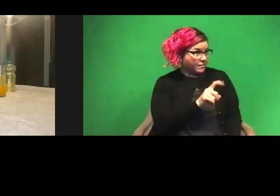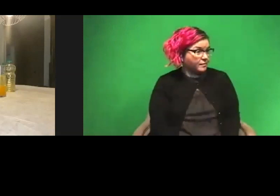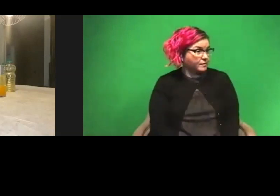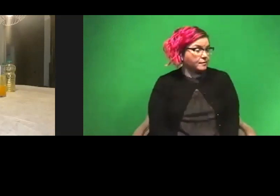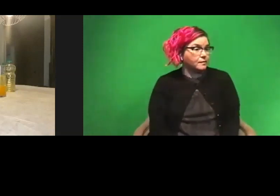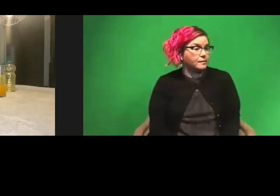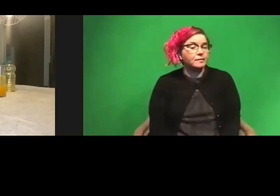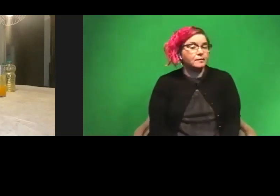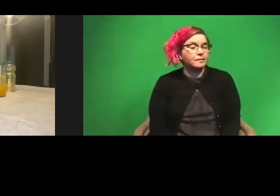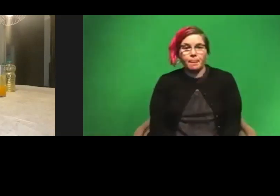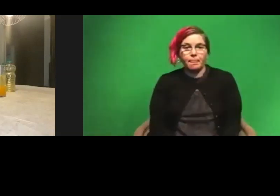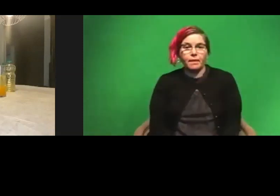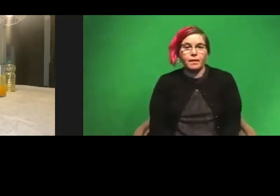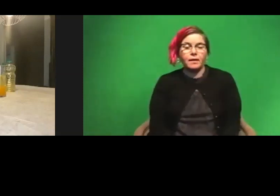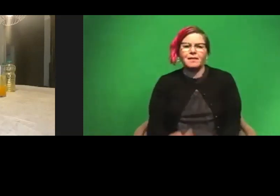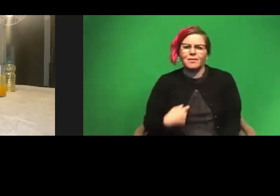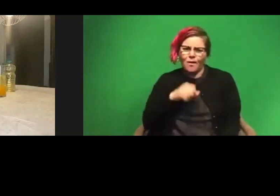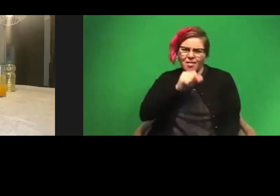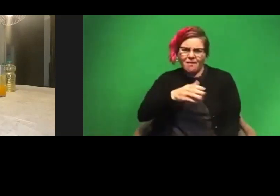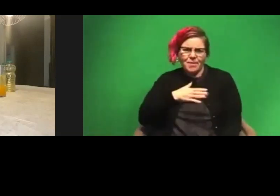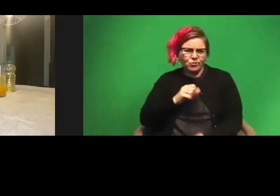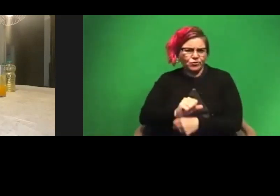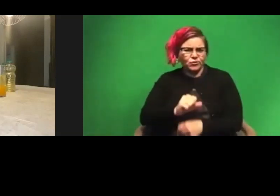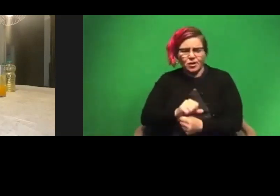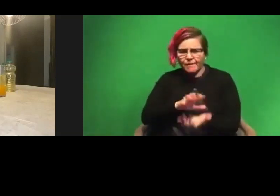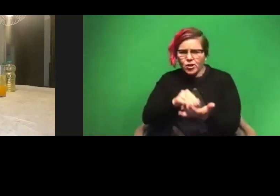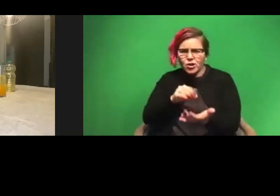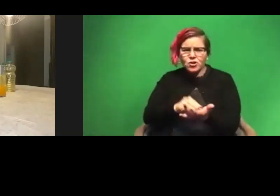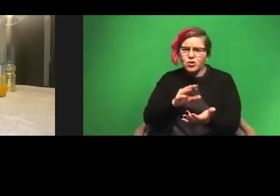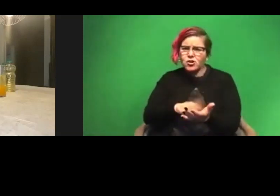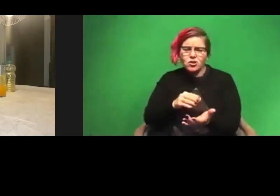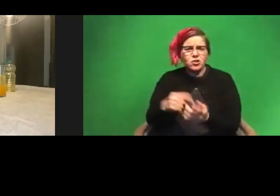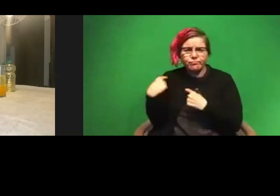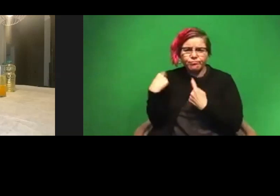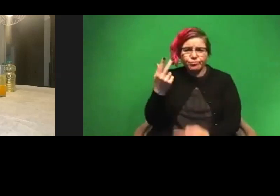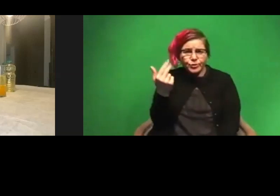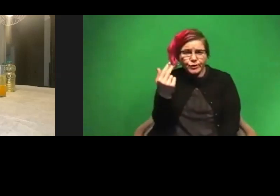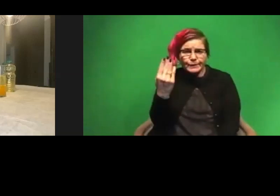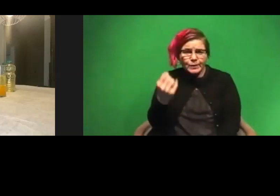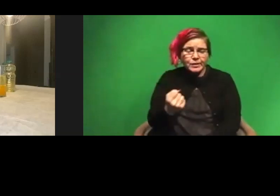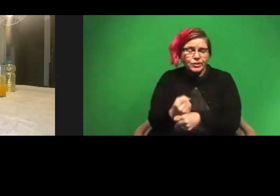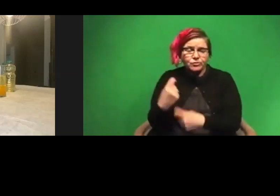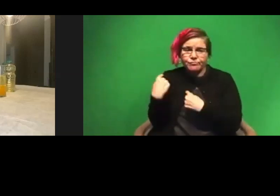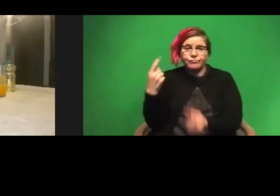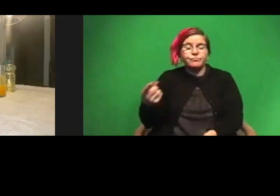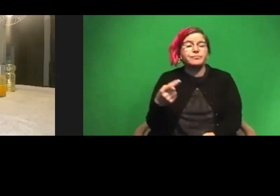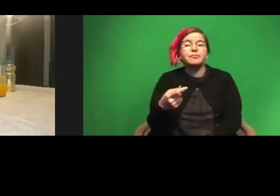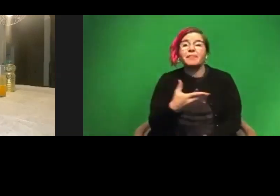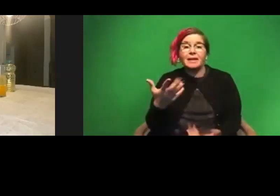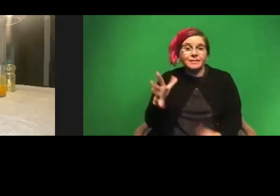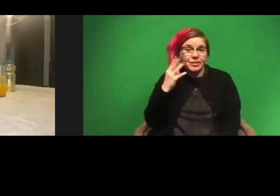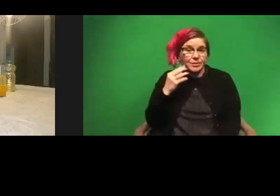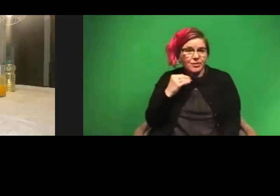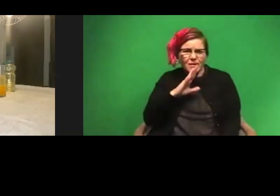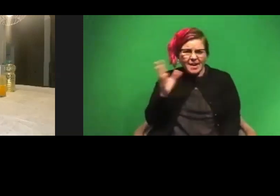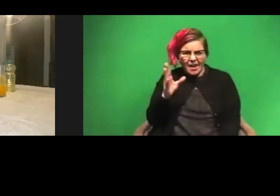I love my job. I've learned so much in the past, like 13, 14 years. And there's things that I've done that I never would have imagined